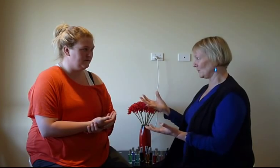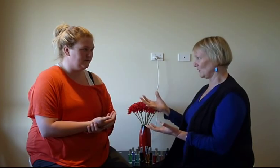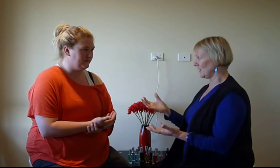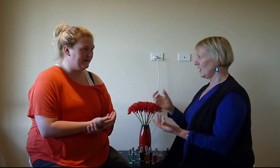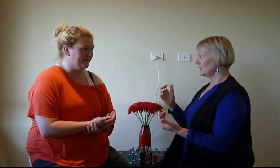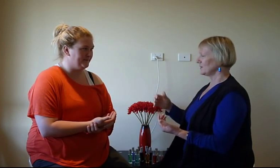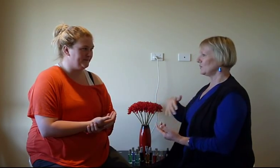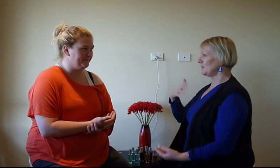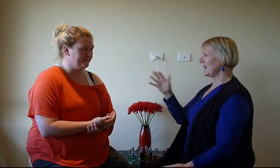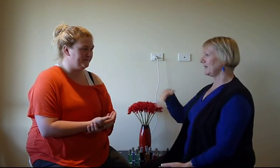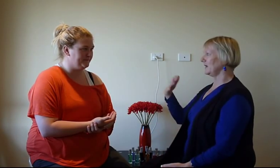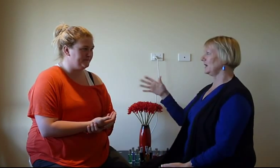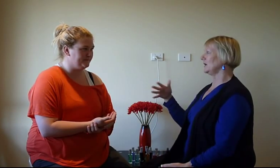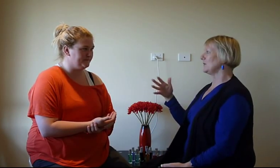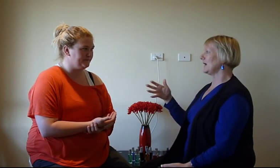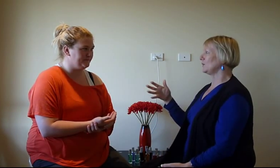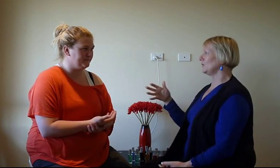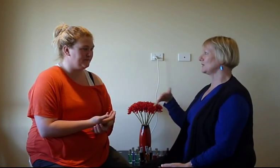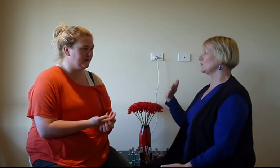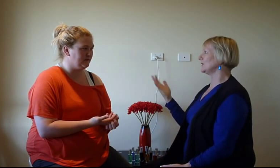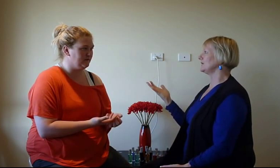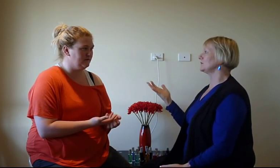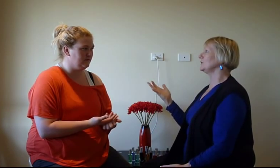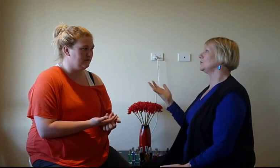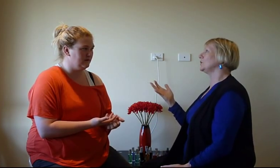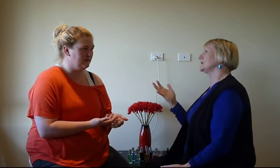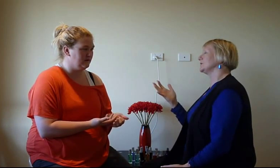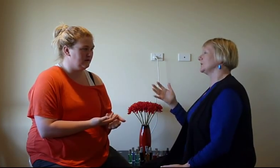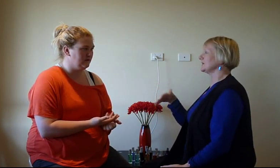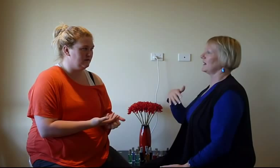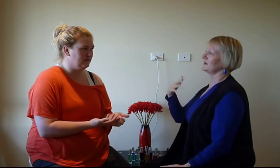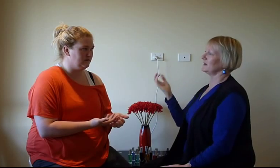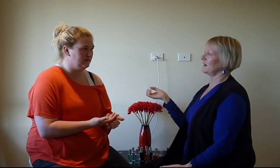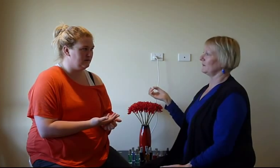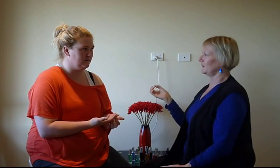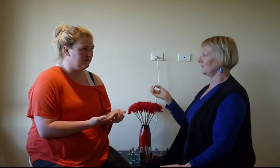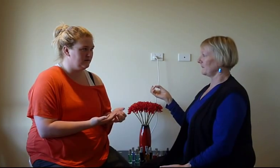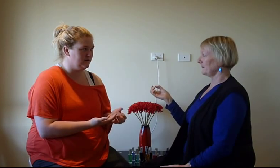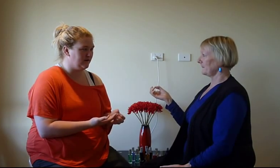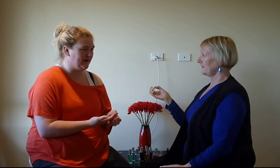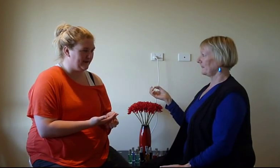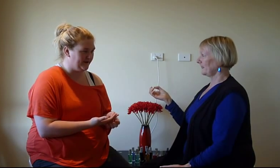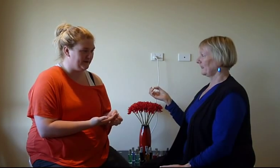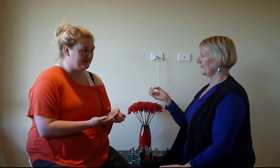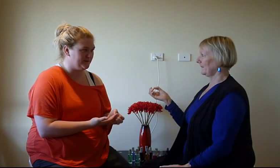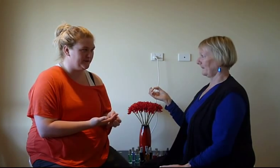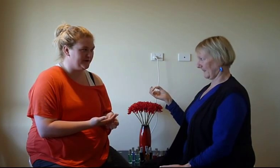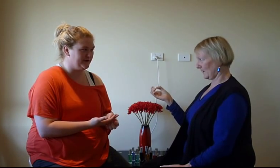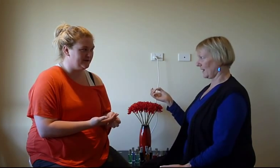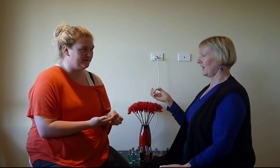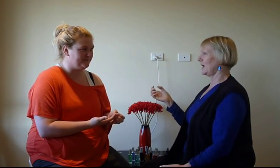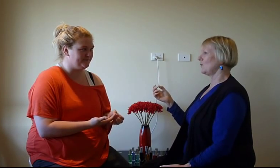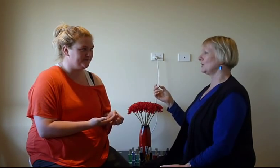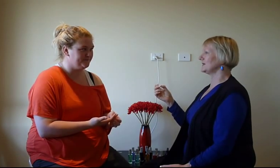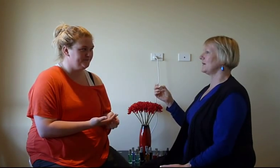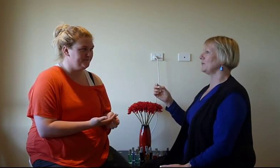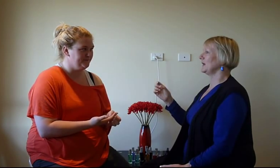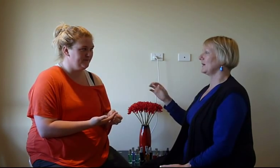work yeah so what about thinking about all those what ifs you know what's the worst case scenario that i can't go back to work okay and what's that bring up